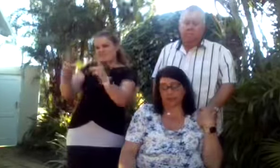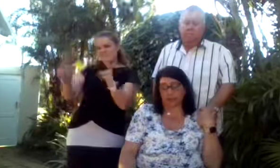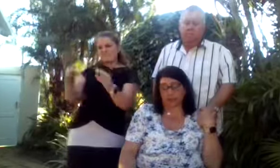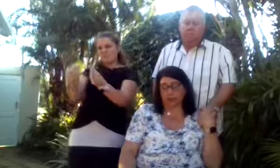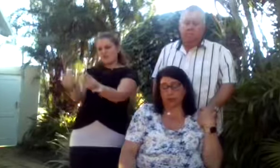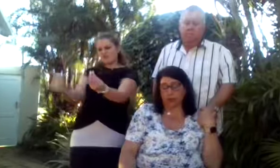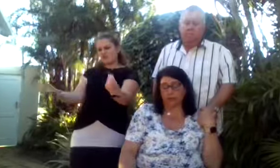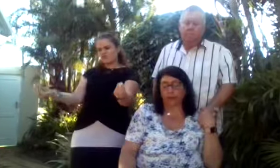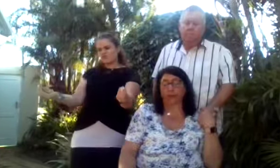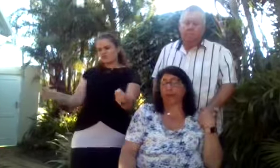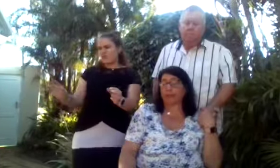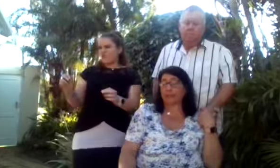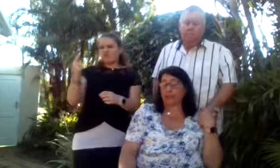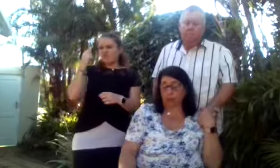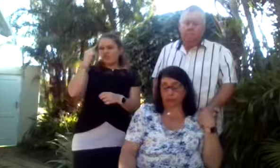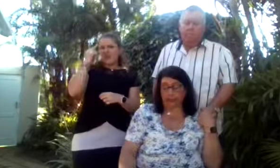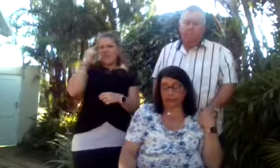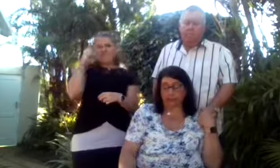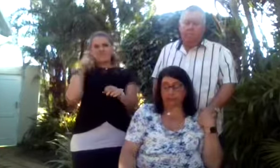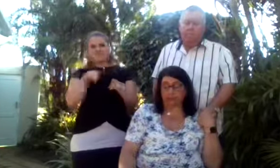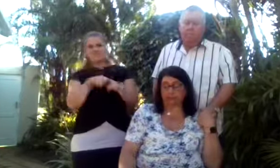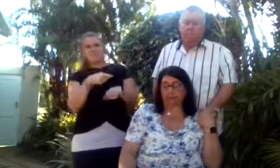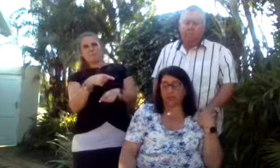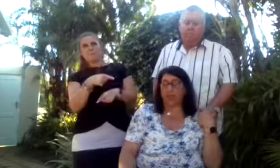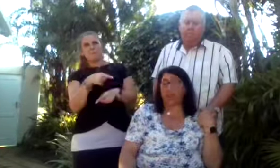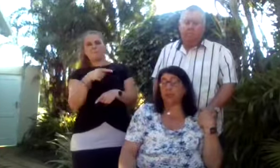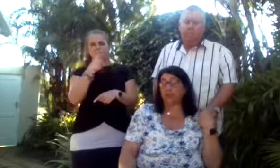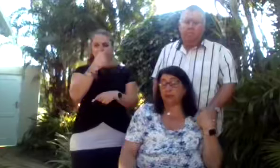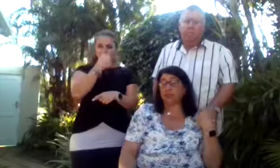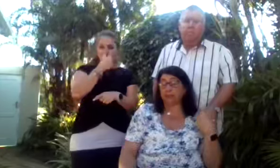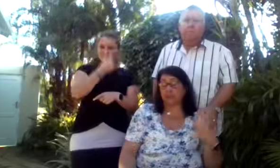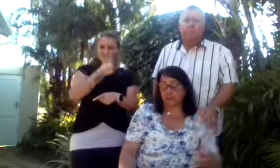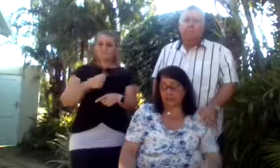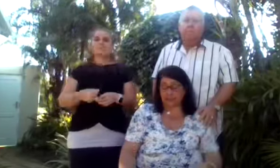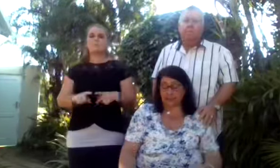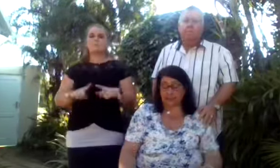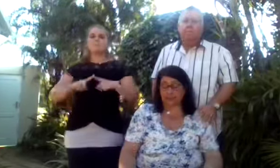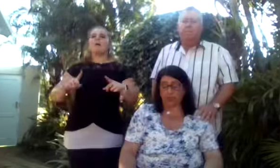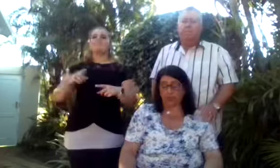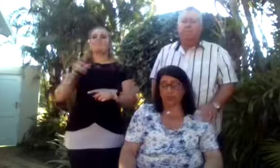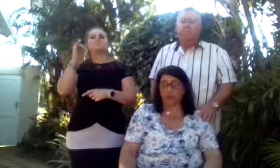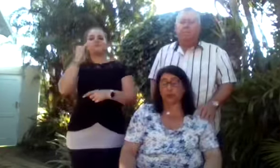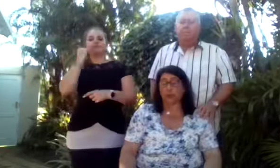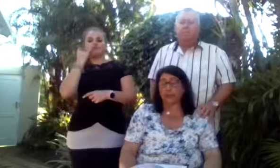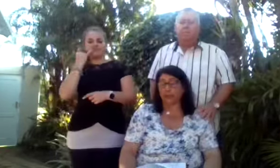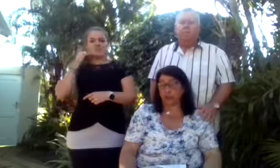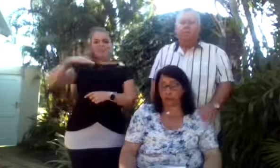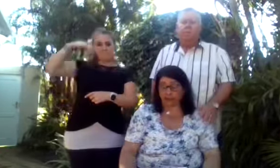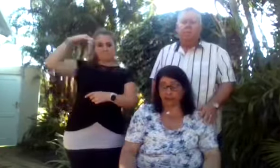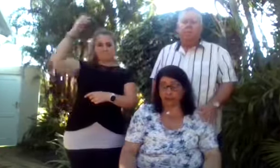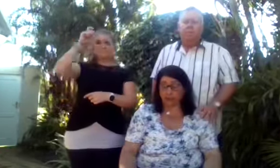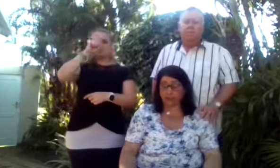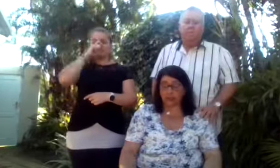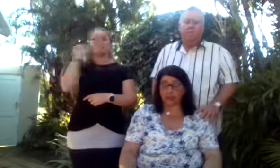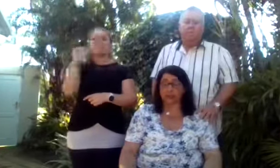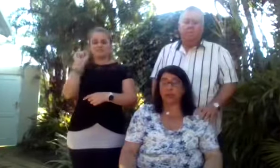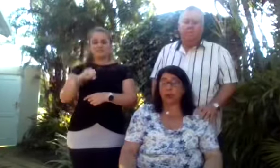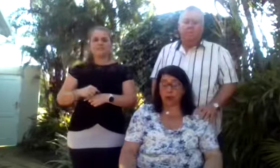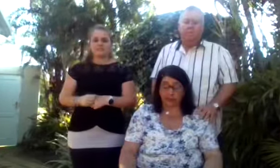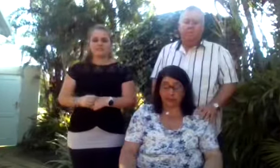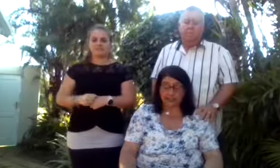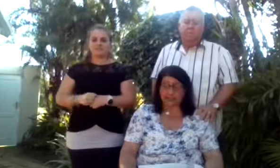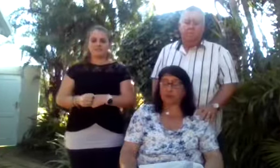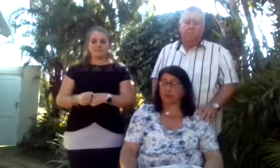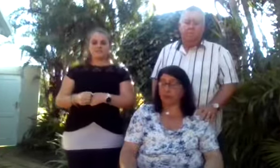tolerant of her as he thought they should be. But she was still the big sister, and enjoyed lecturing him from time to time